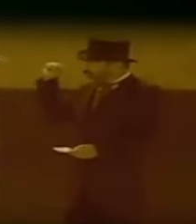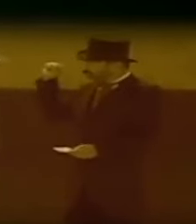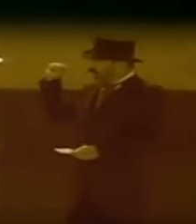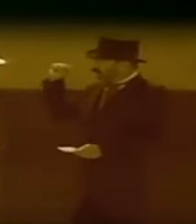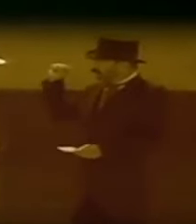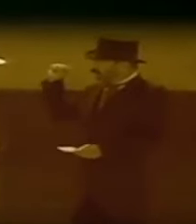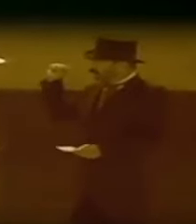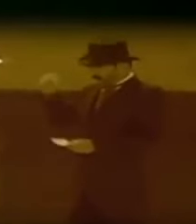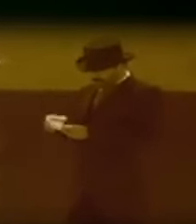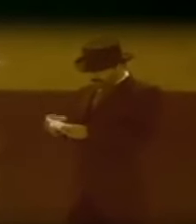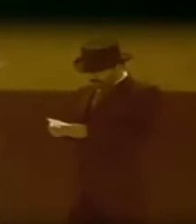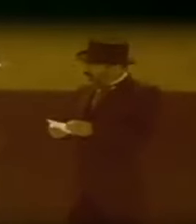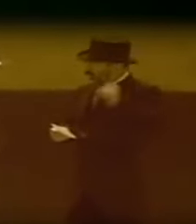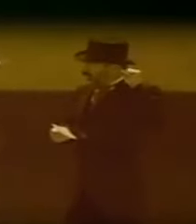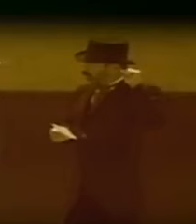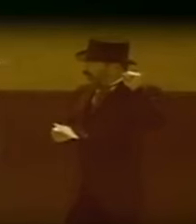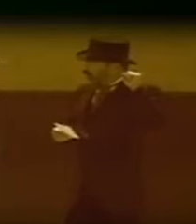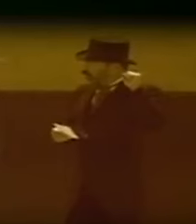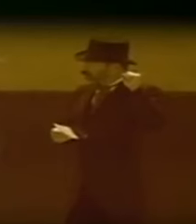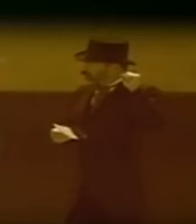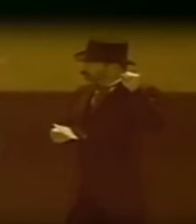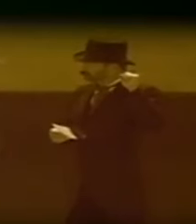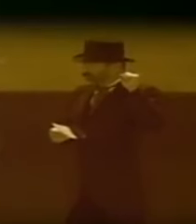one who started to call balls to drink.